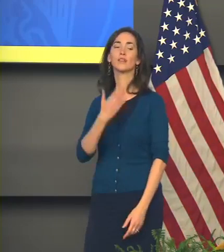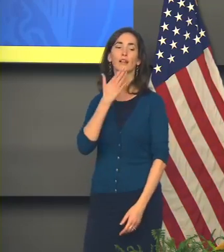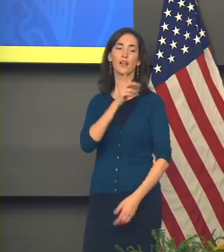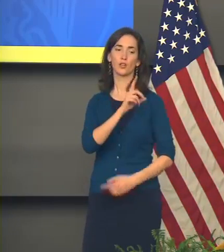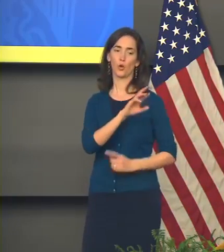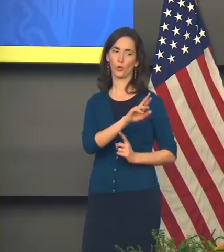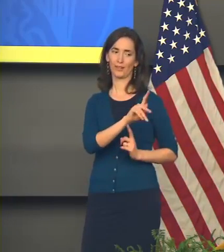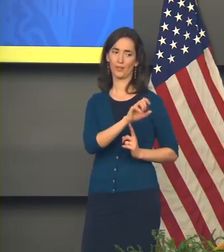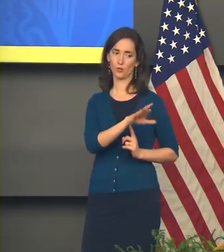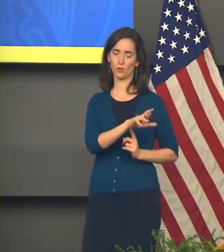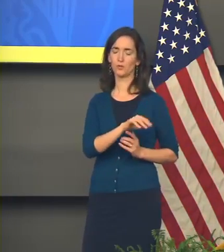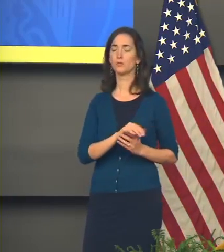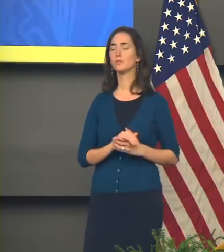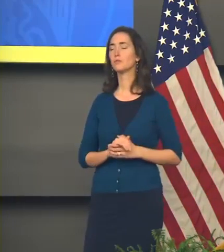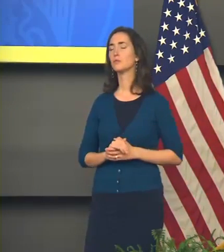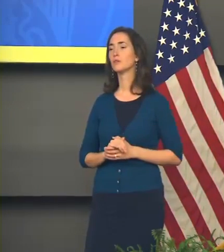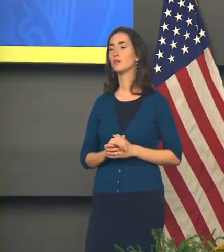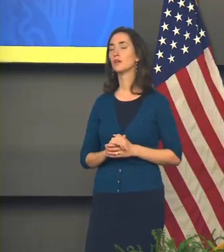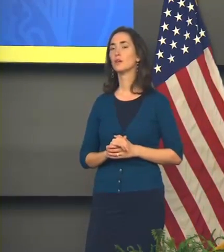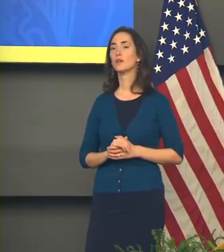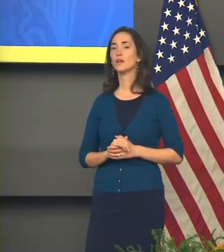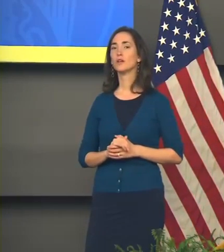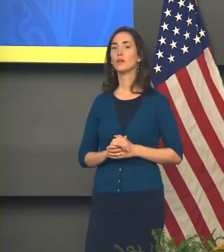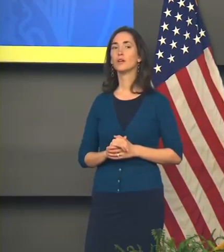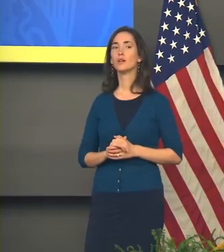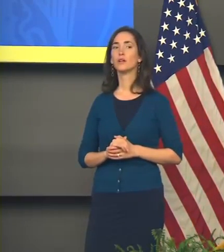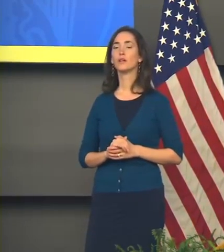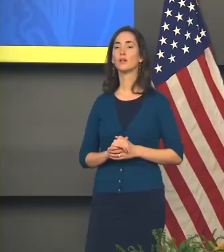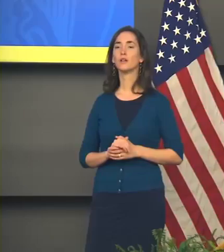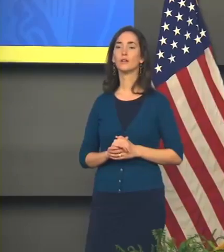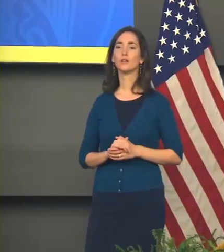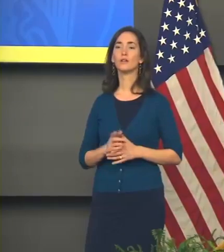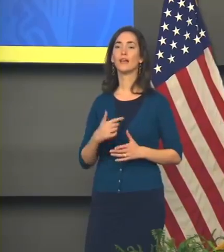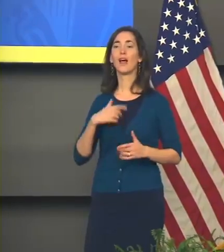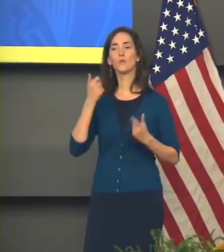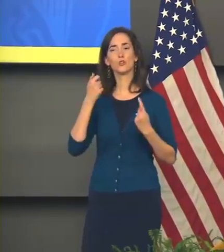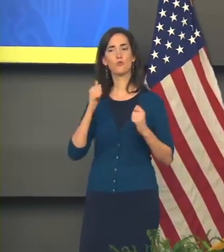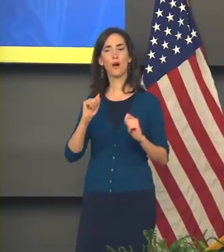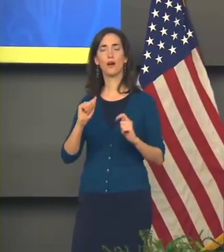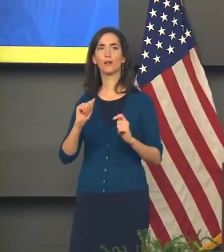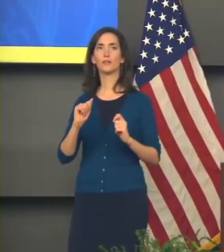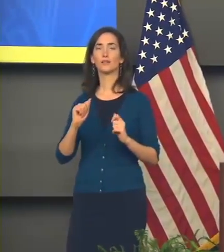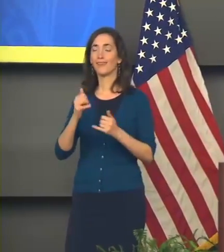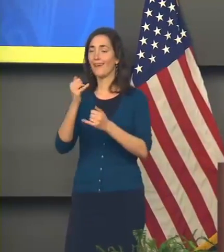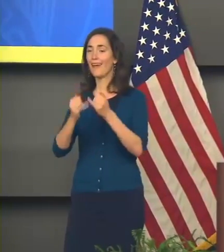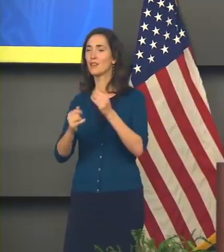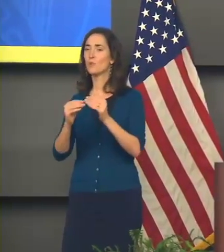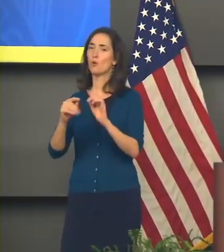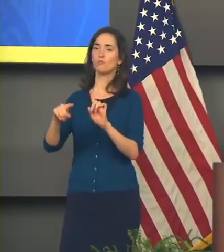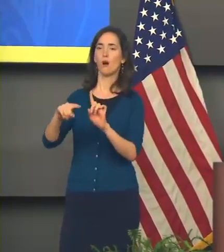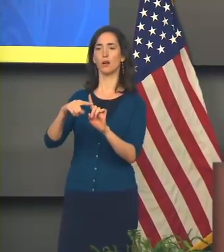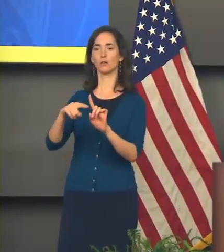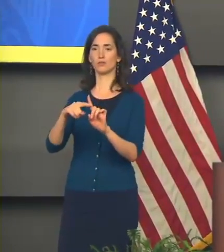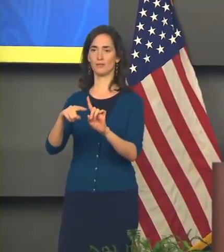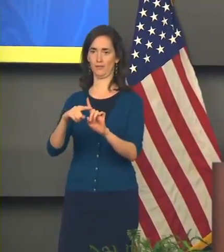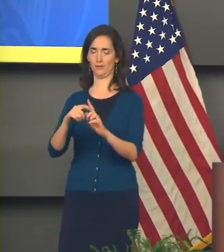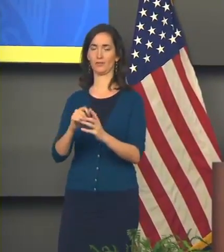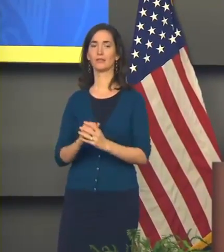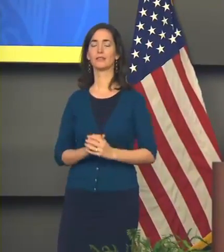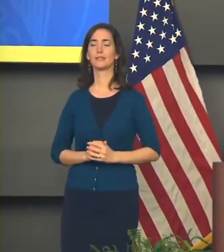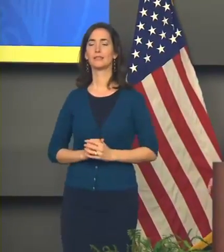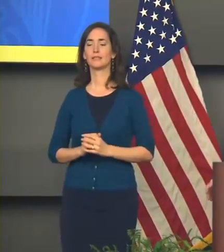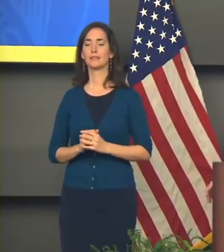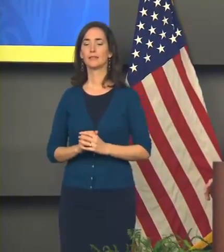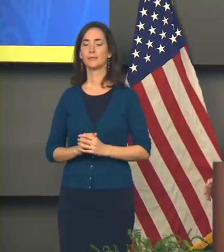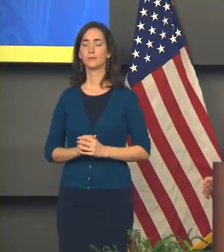Cantor. I'm going to try to end on on one of the more positive notes that were struck today.